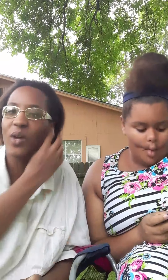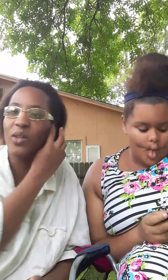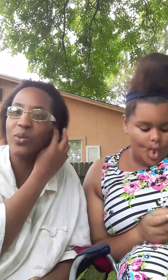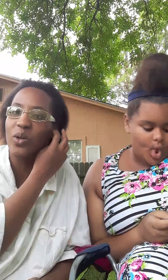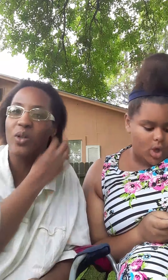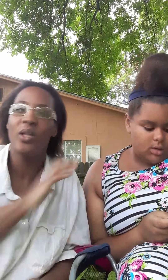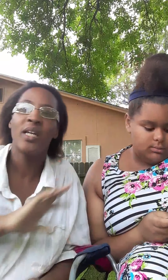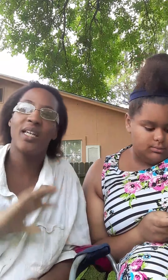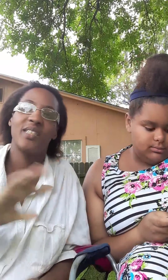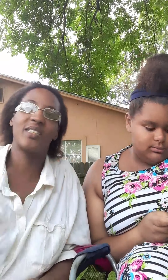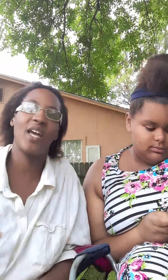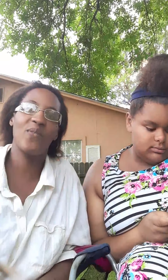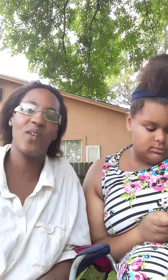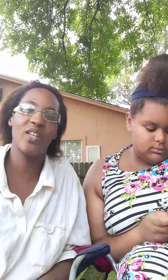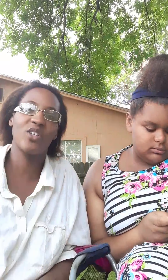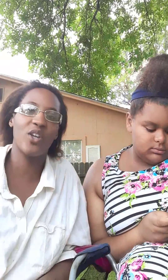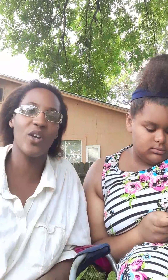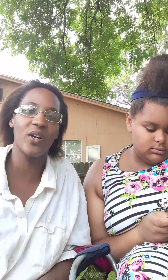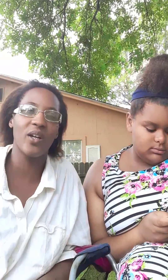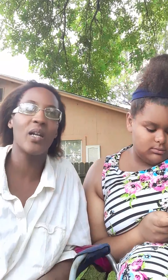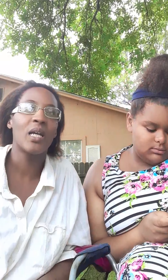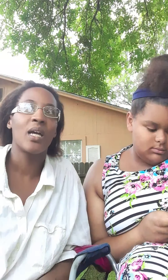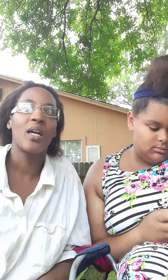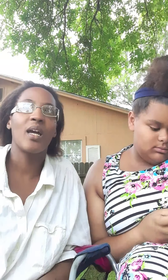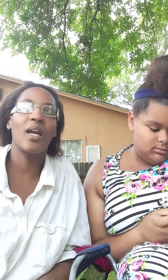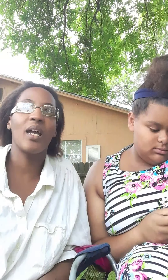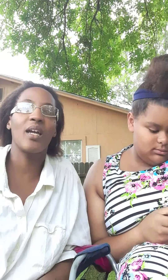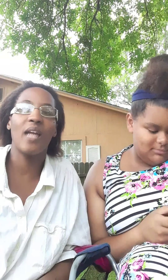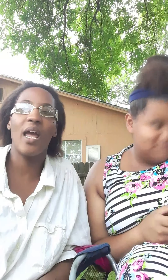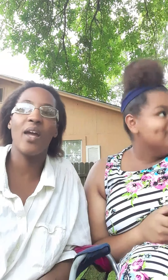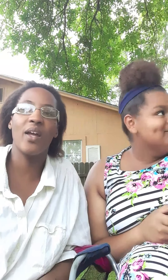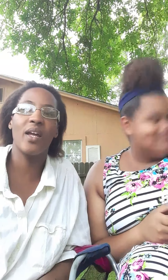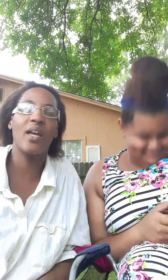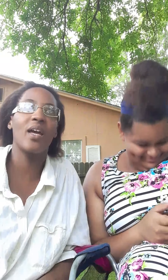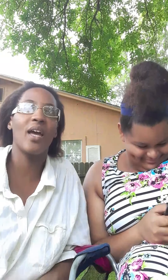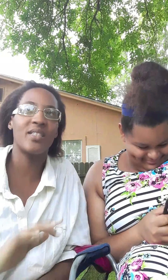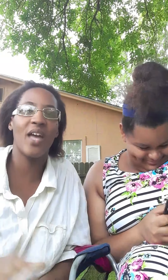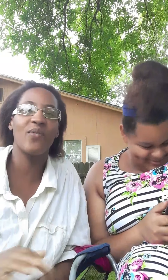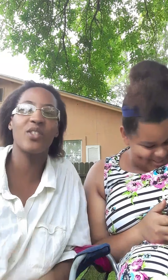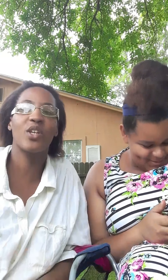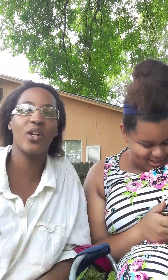the world is safe and secure and safe and secure